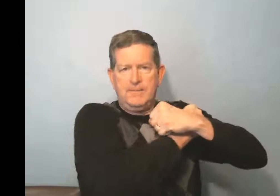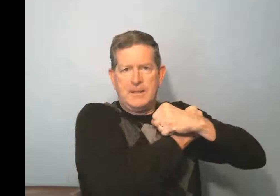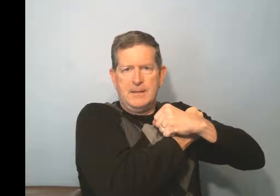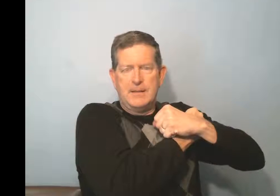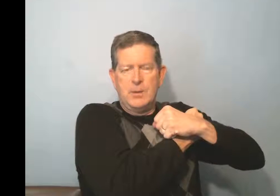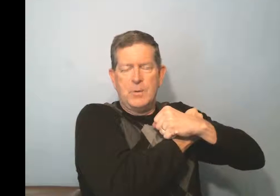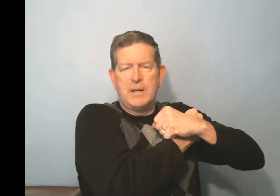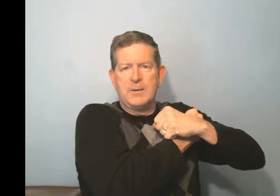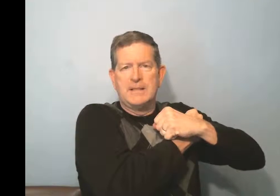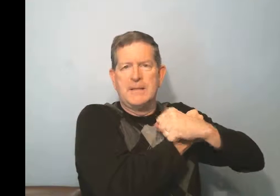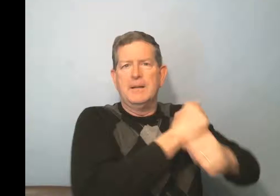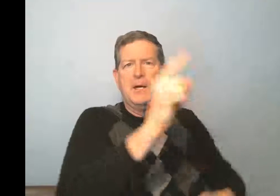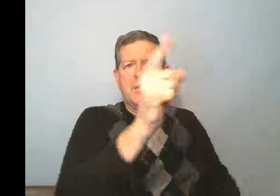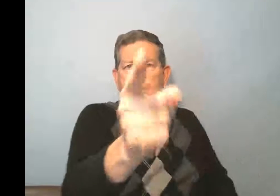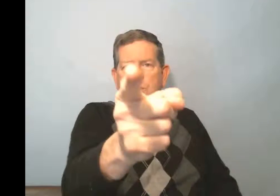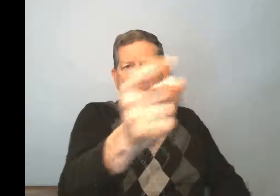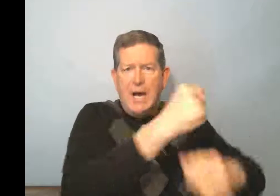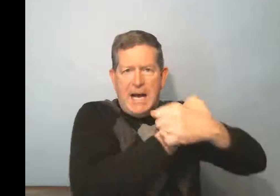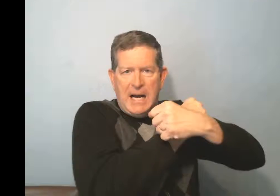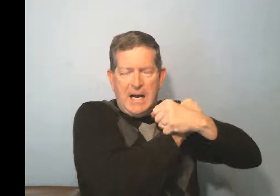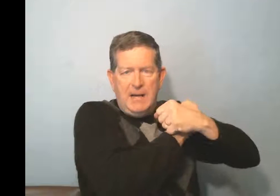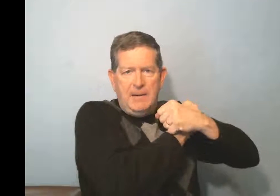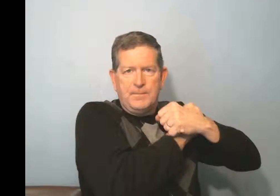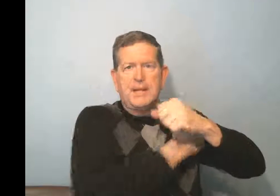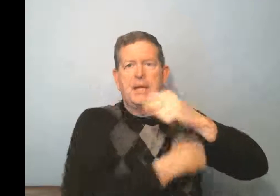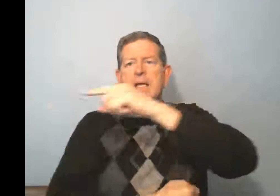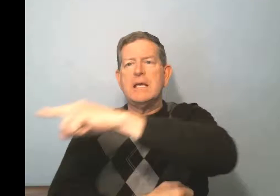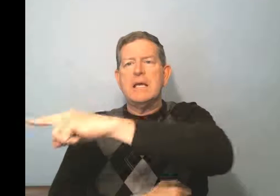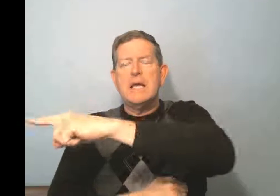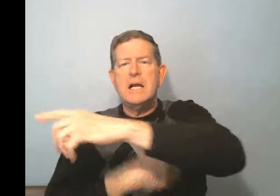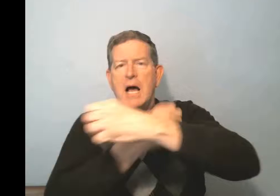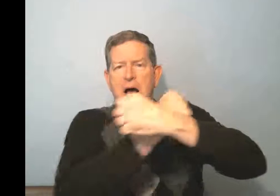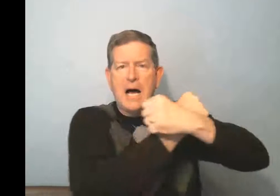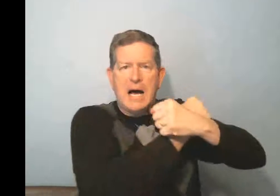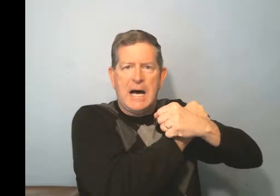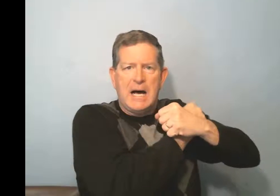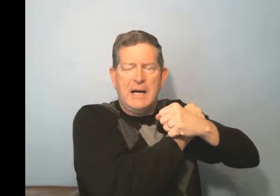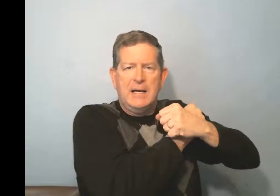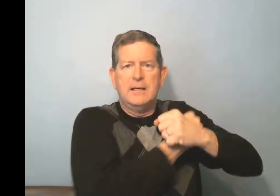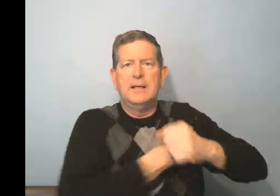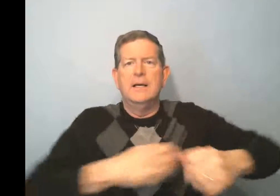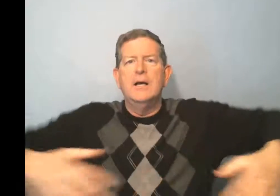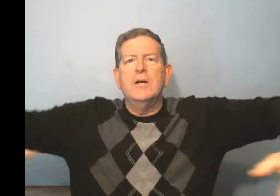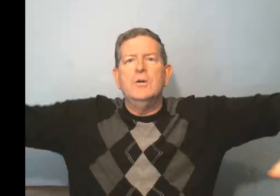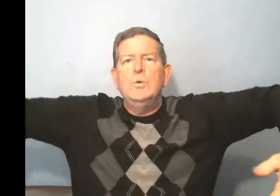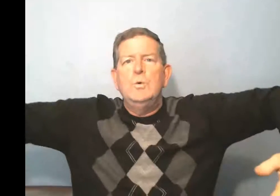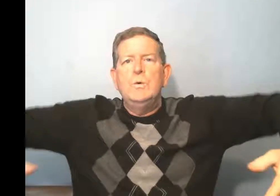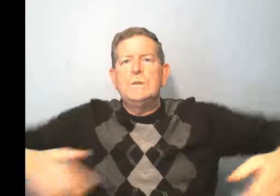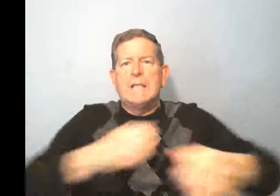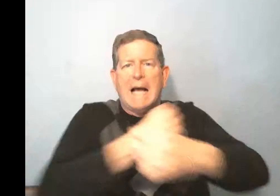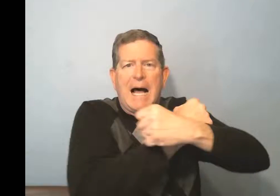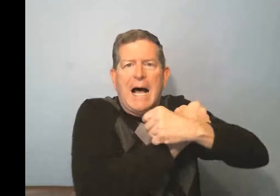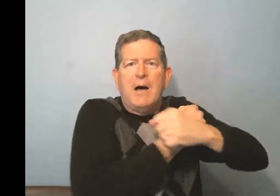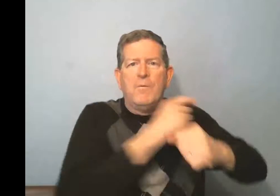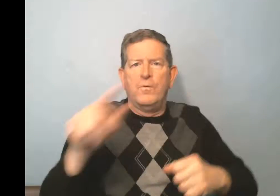It's an irregular, isn't it? Tu as. Il a. Nous avons.